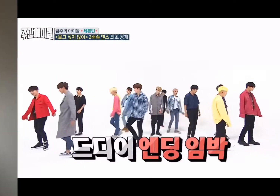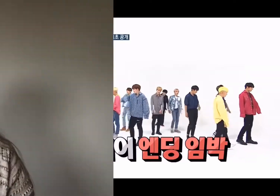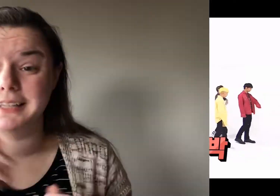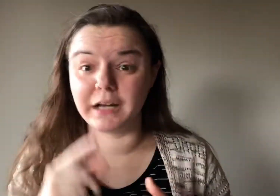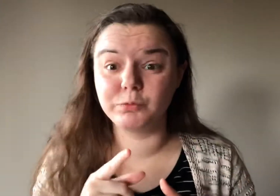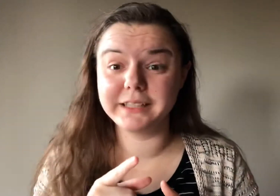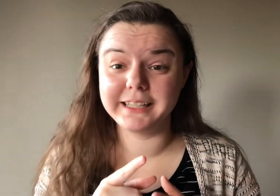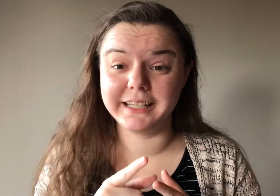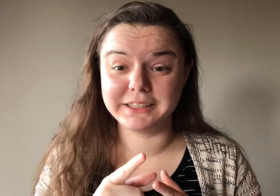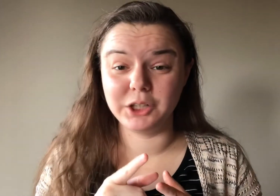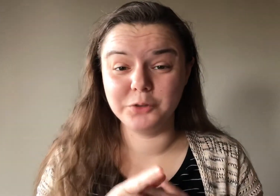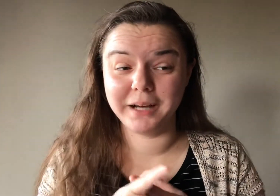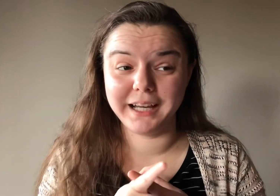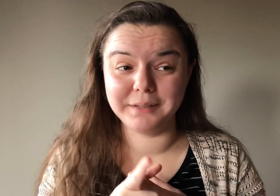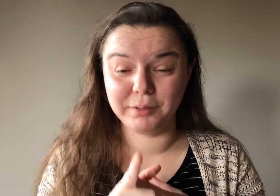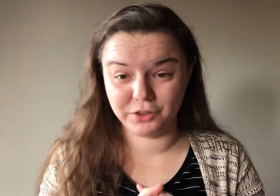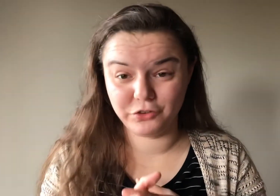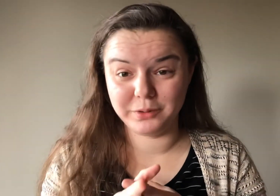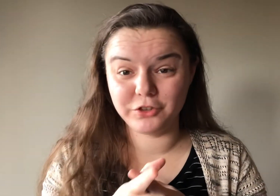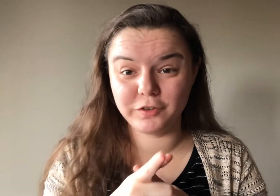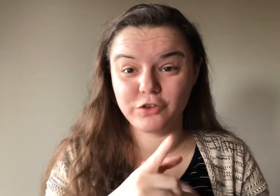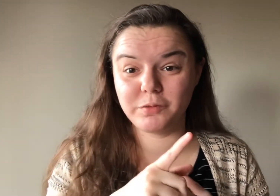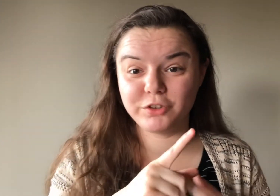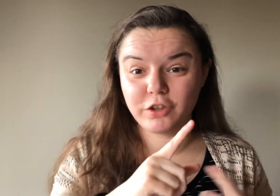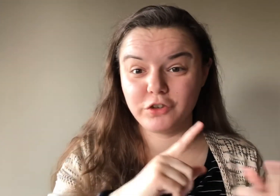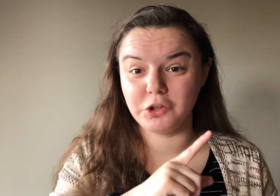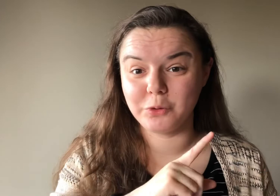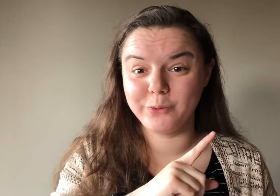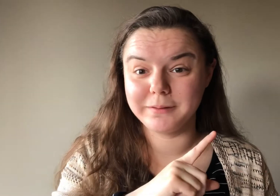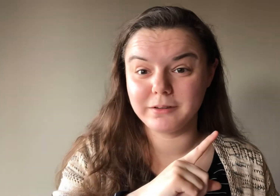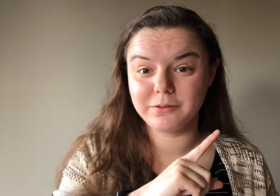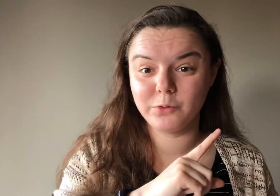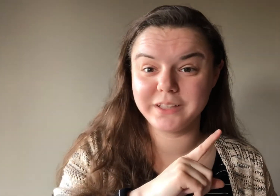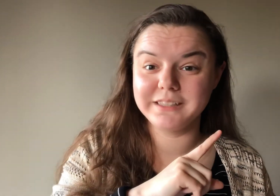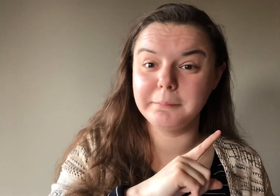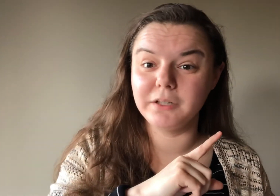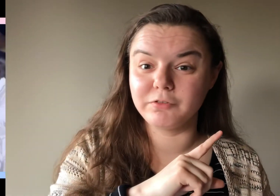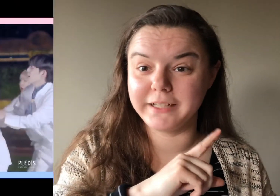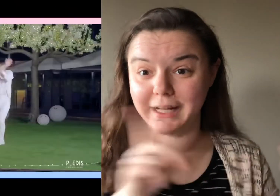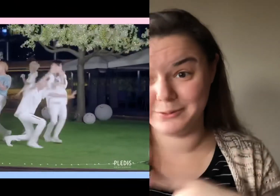And then I really like the Oh My Parts Switch version, which I'll show you a quick clip of. Breakout.